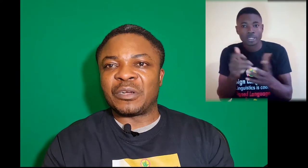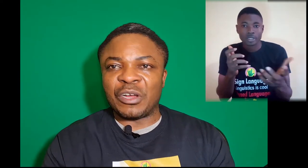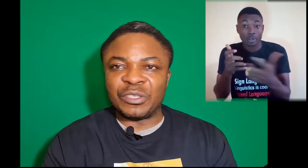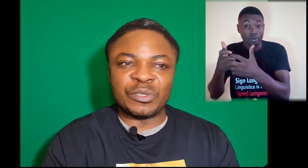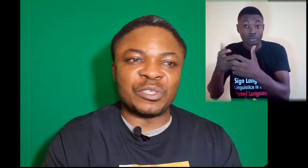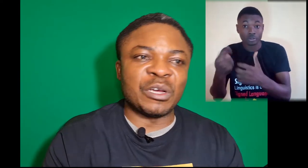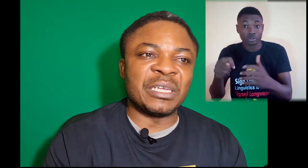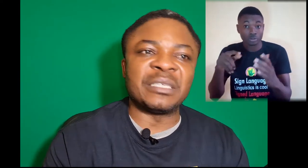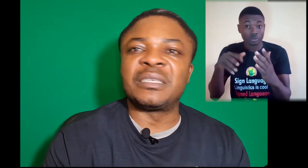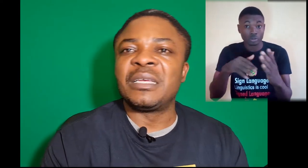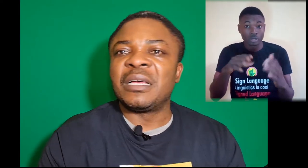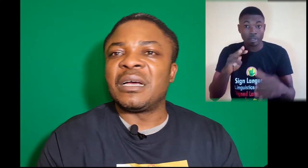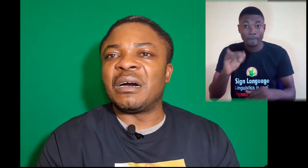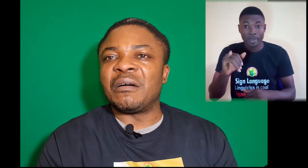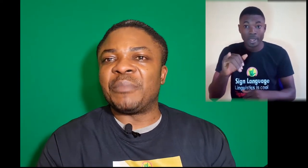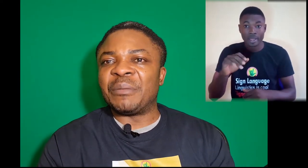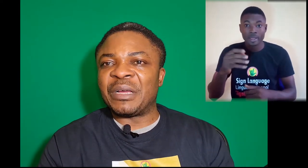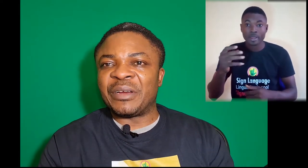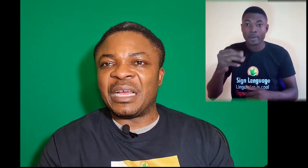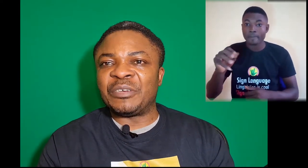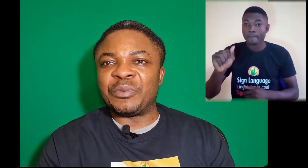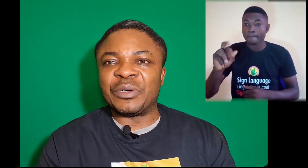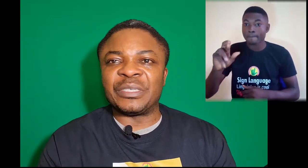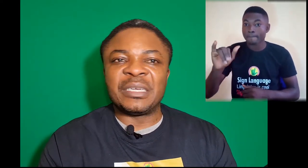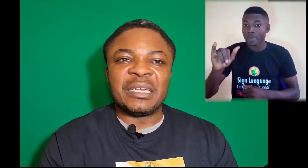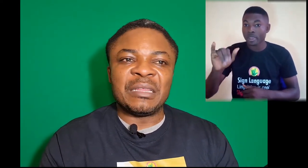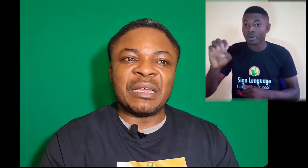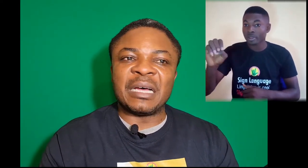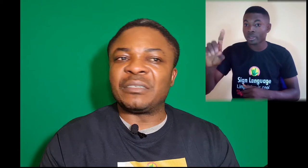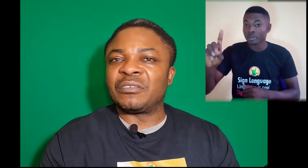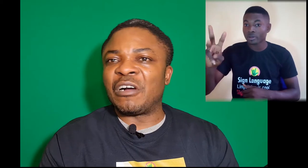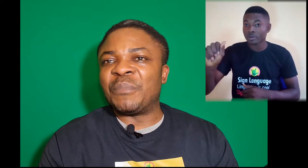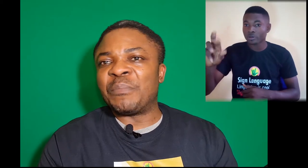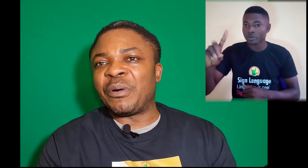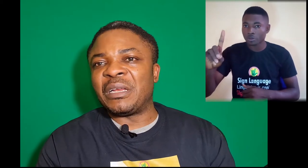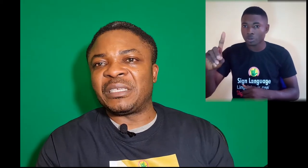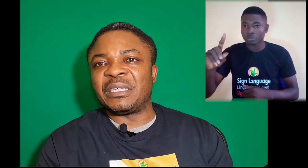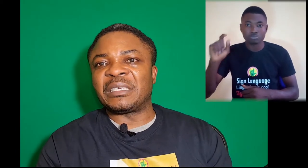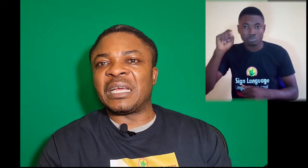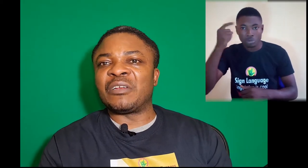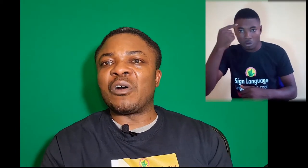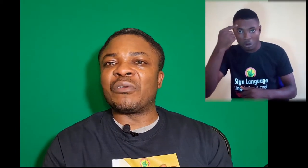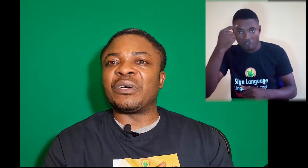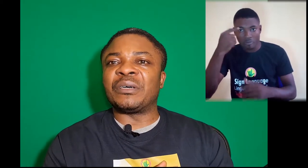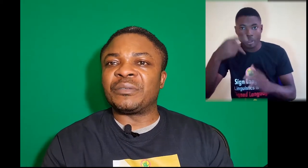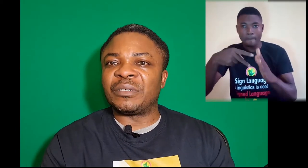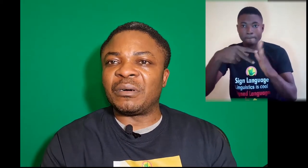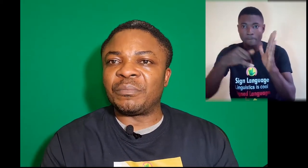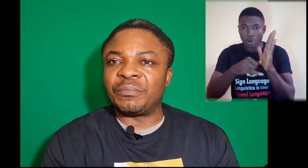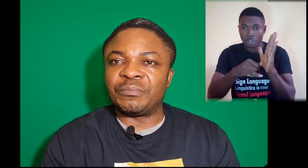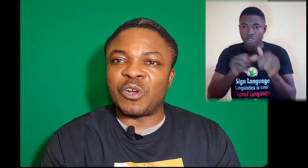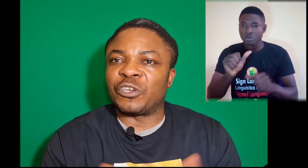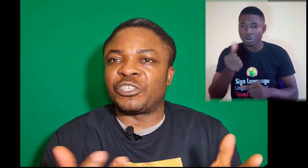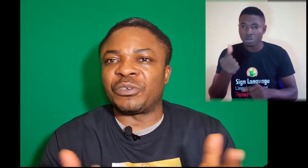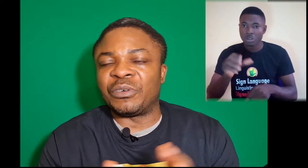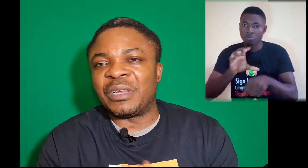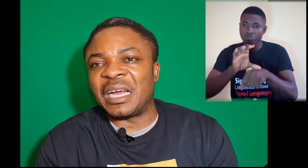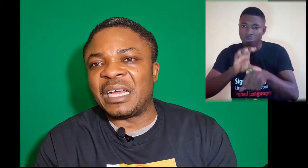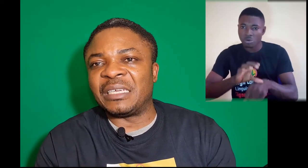according to studies, uh, by Mary Edward, that government policies and other cultural and